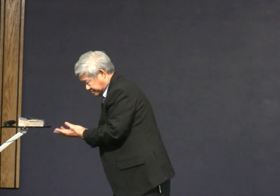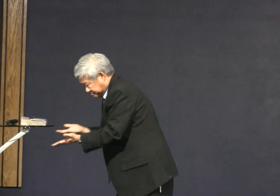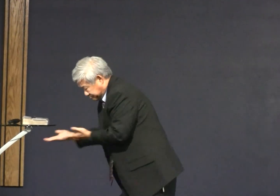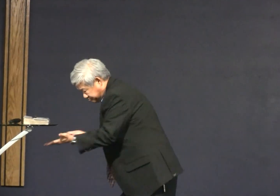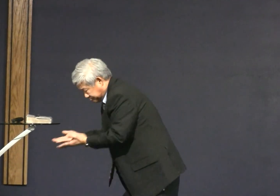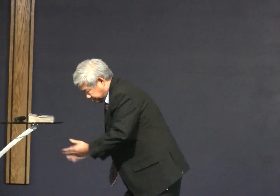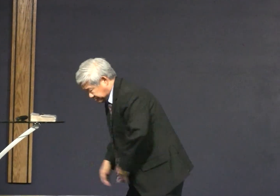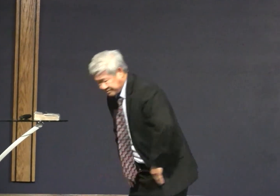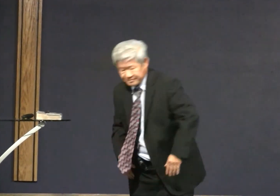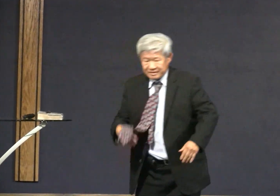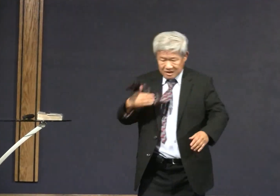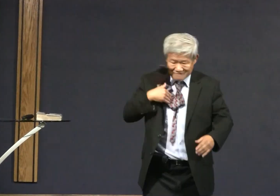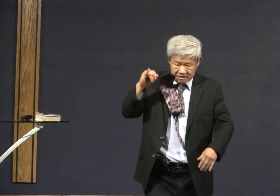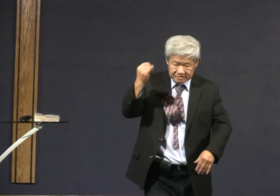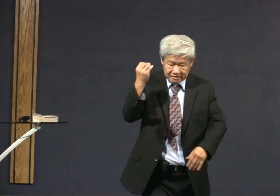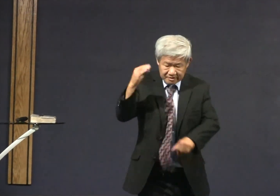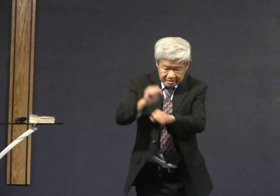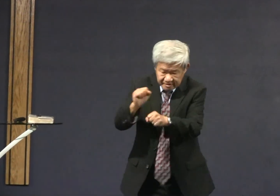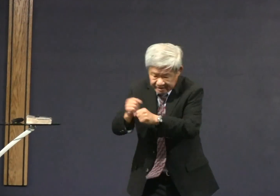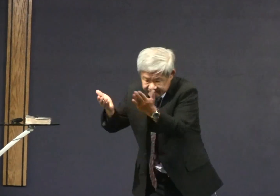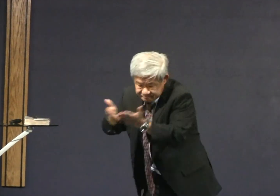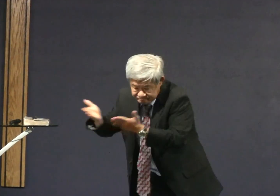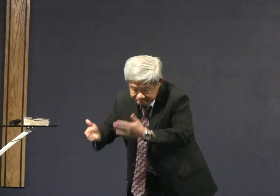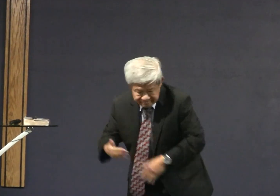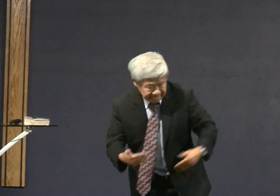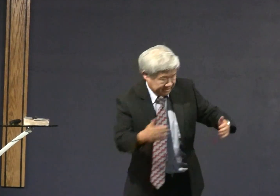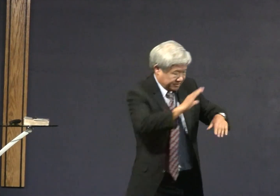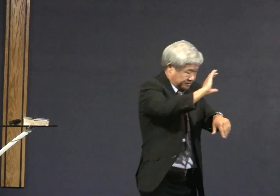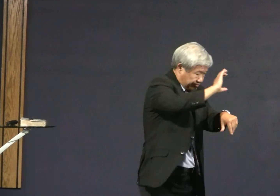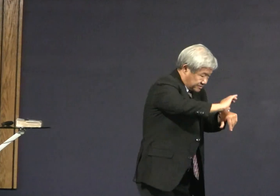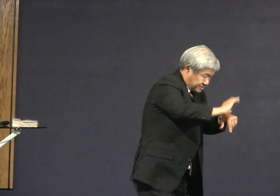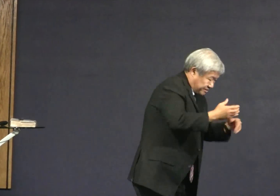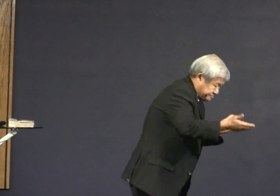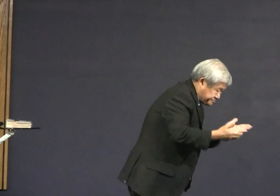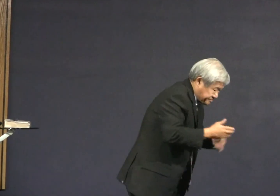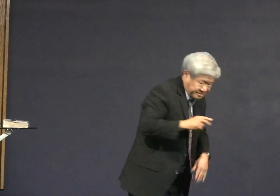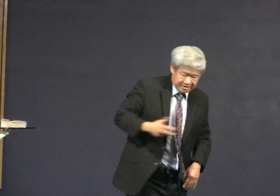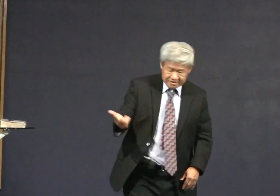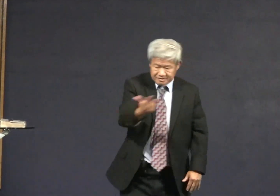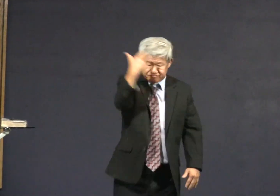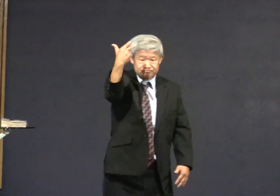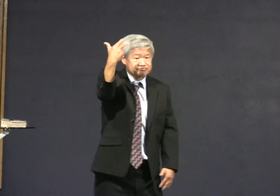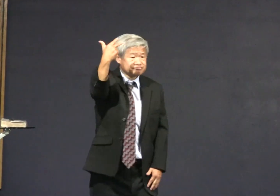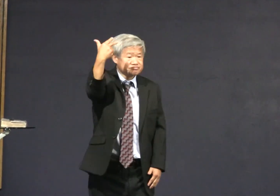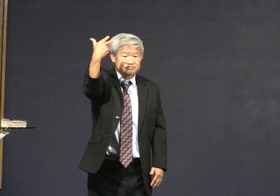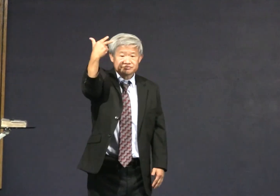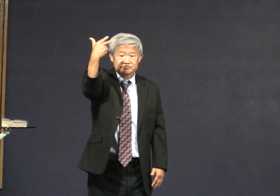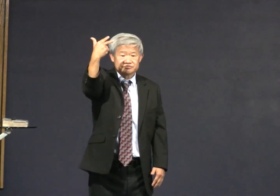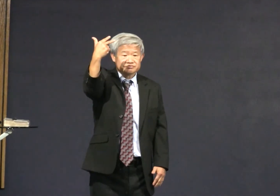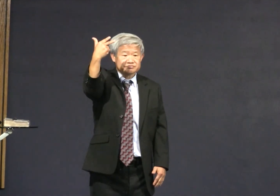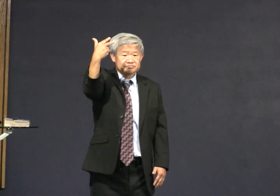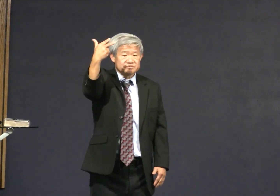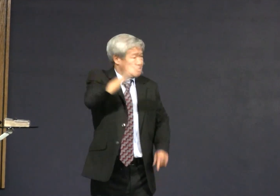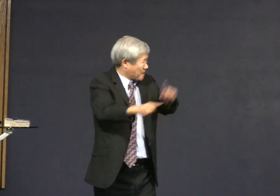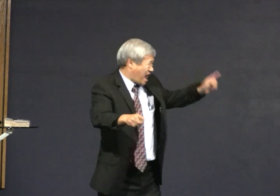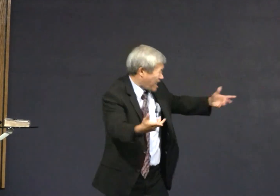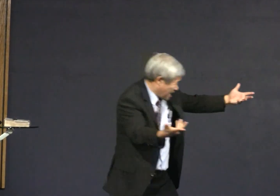I have a family. I serve them. I have a job. I have a work. I serve there. I have a church. I serve there. So that's three areas of